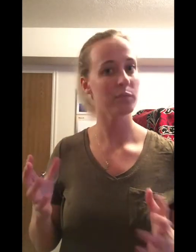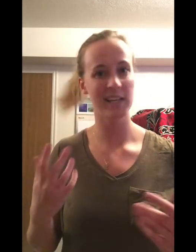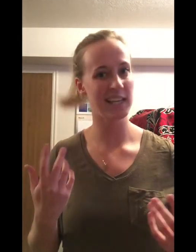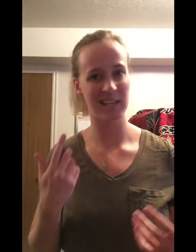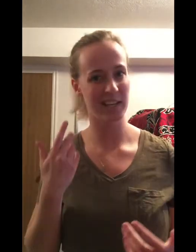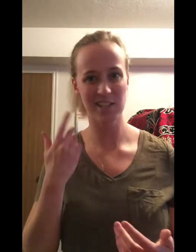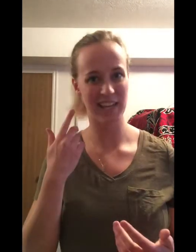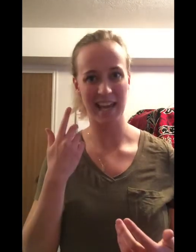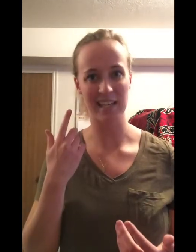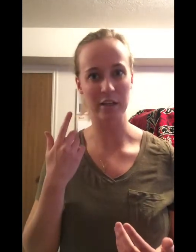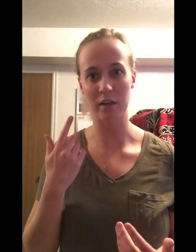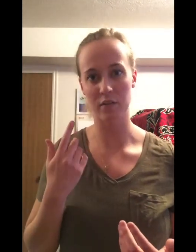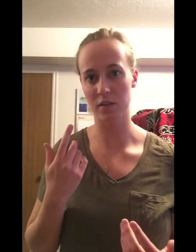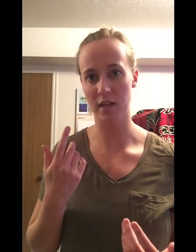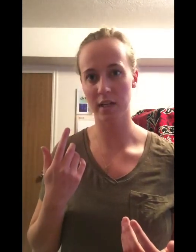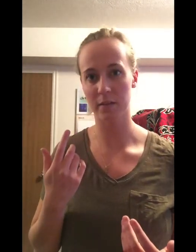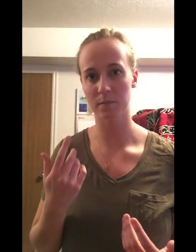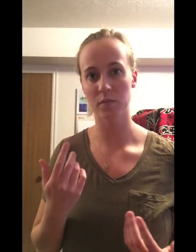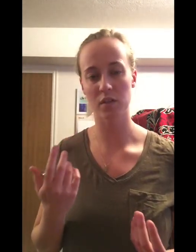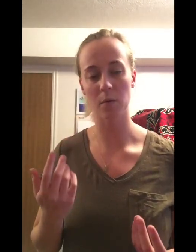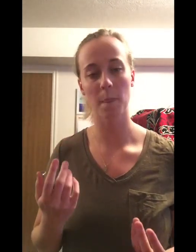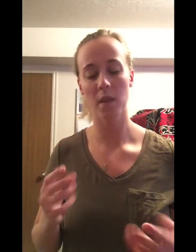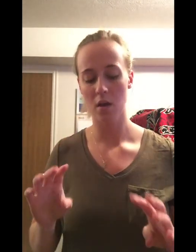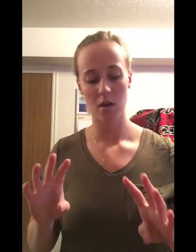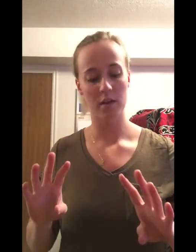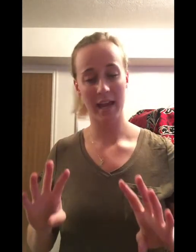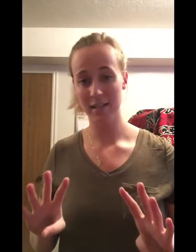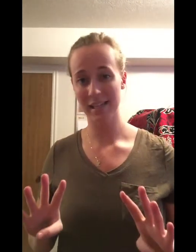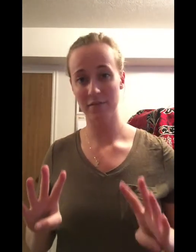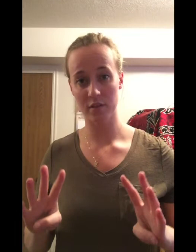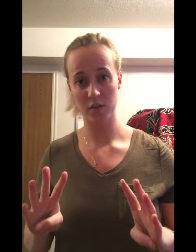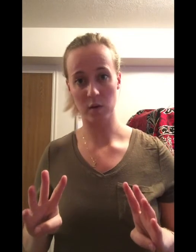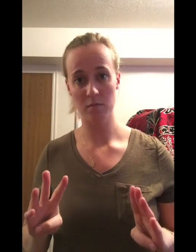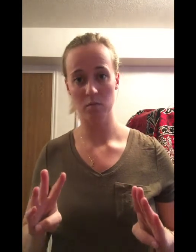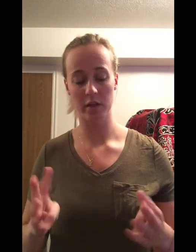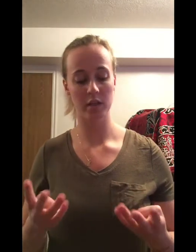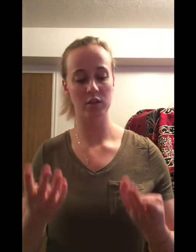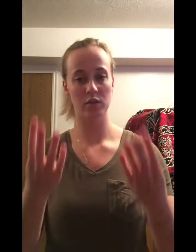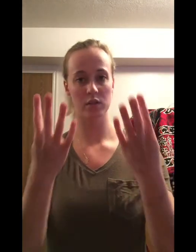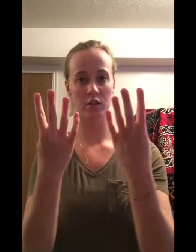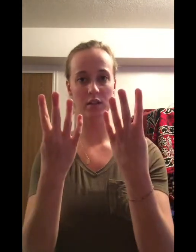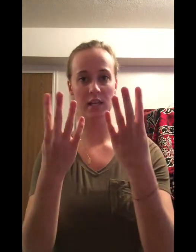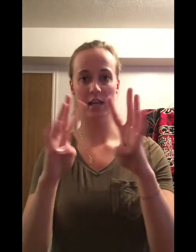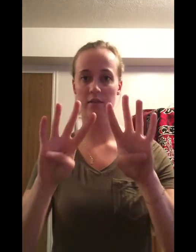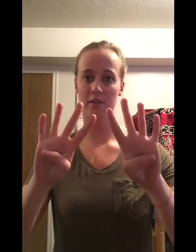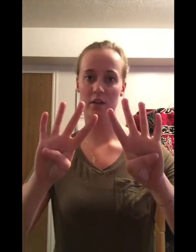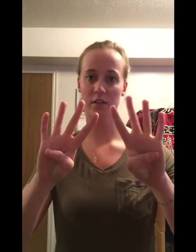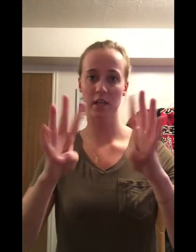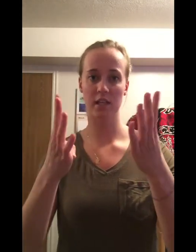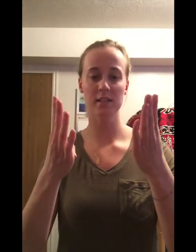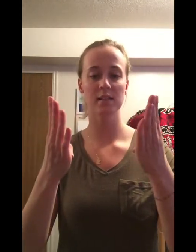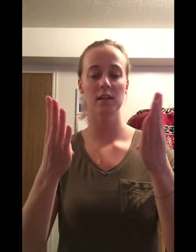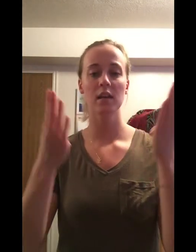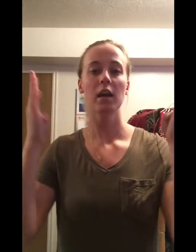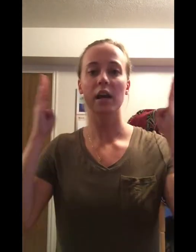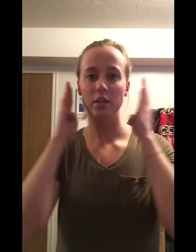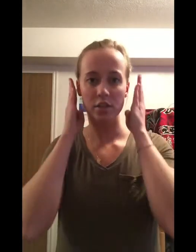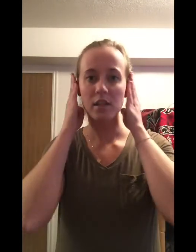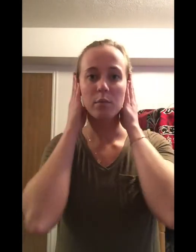but he he just can't hear out of his right ear. So the hand sign for this one, what you're going to do is you're going to take eight fingers like this and you're just going to